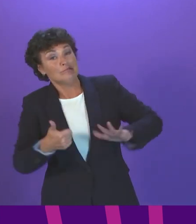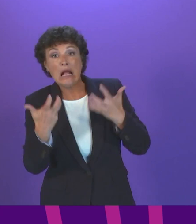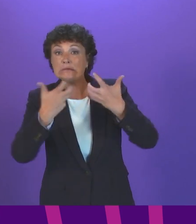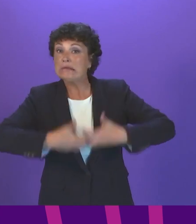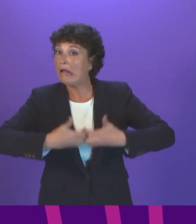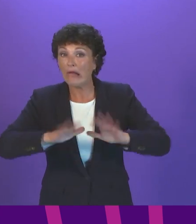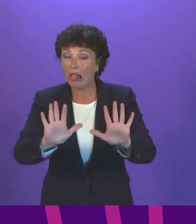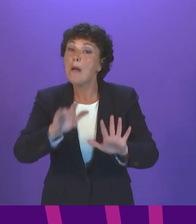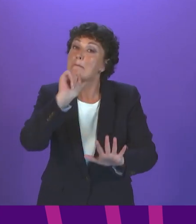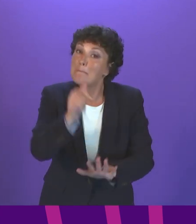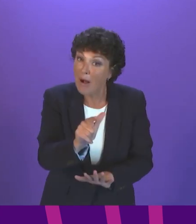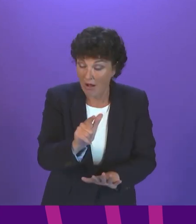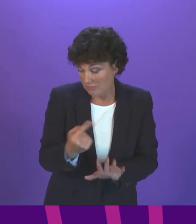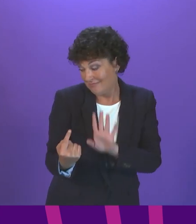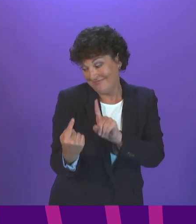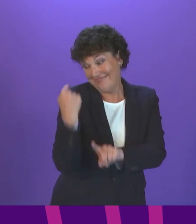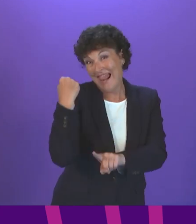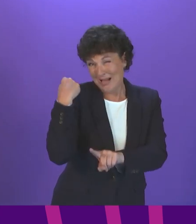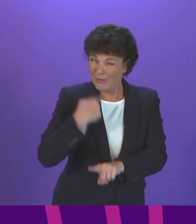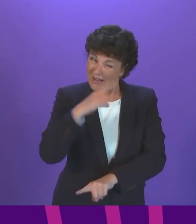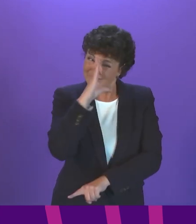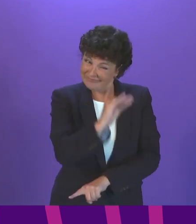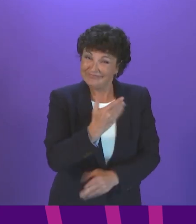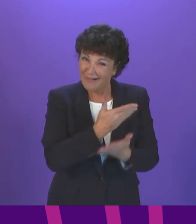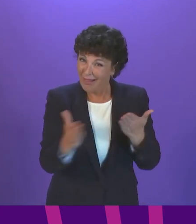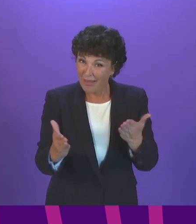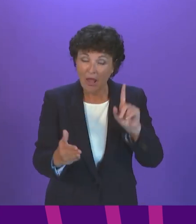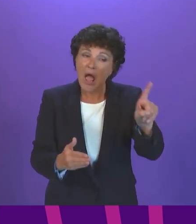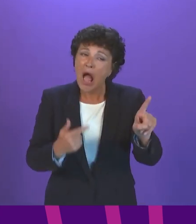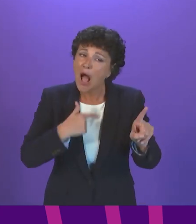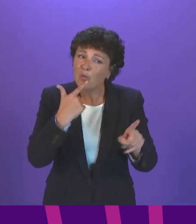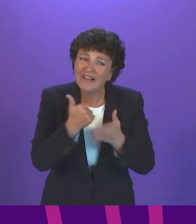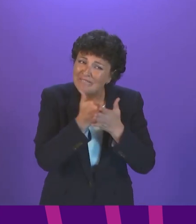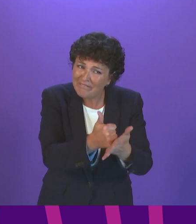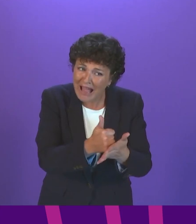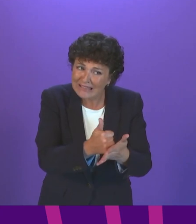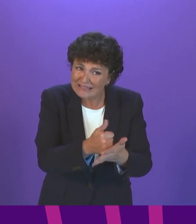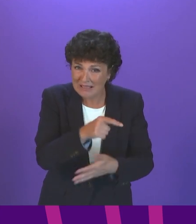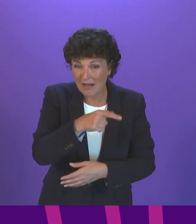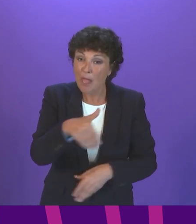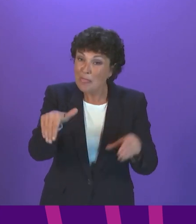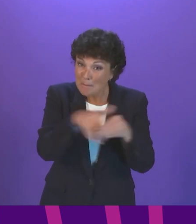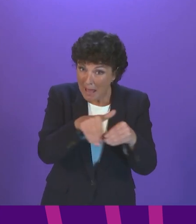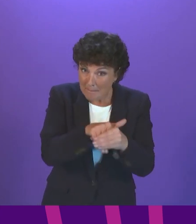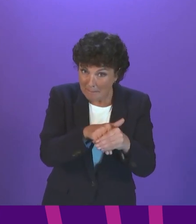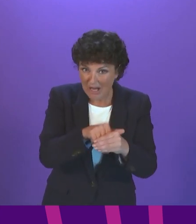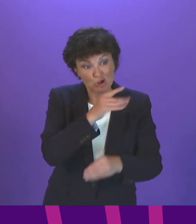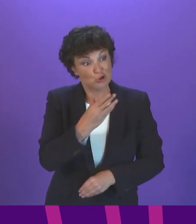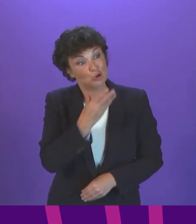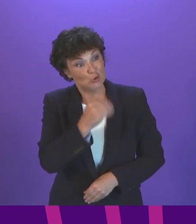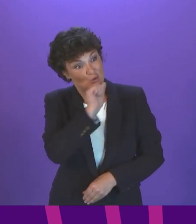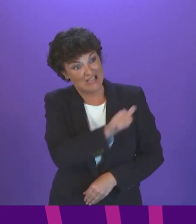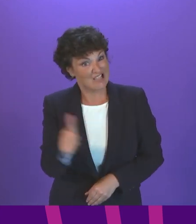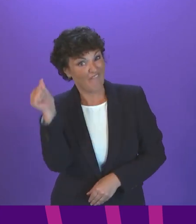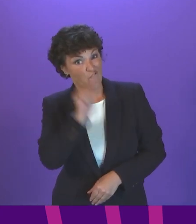that out quite clearly last week. So I wouldn't advise the Member to seek to travel on the forged document that he